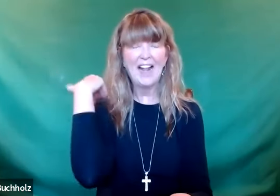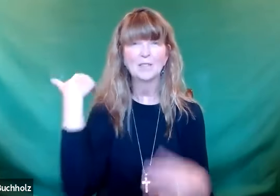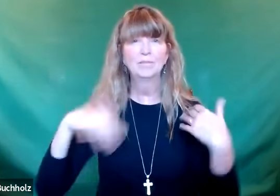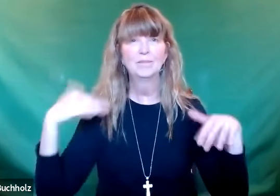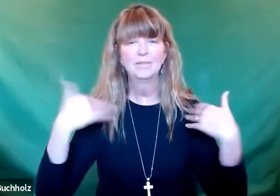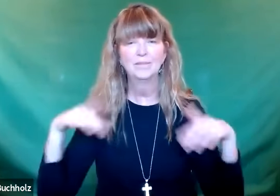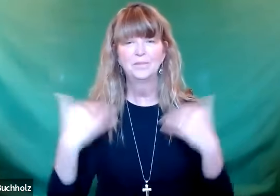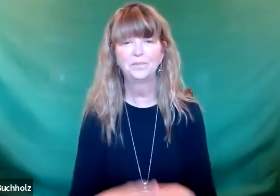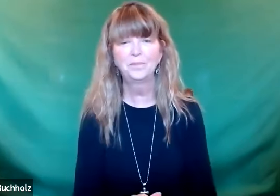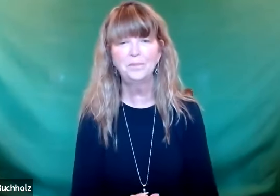That was a lot.